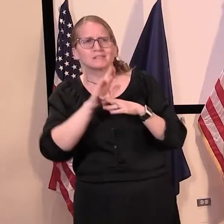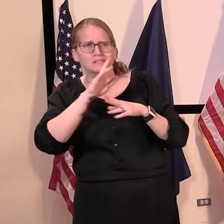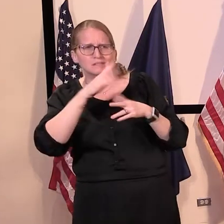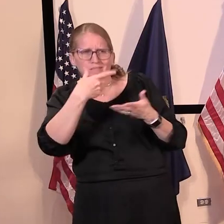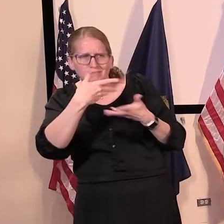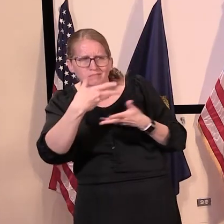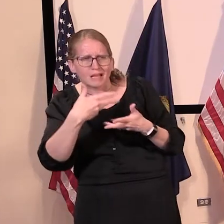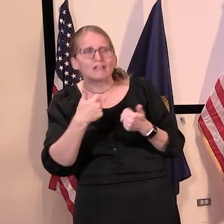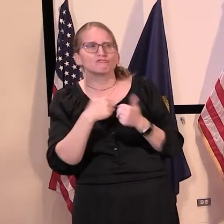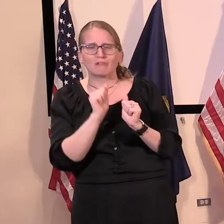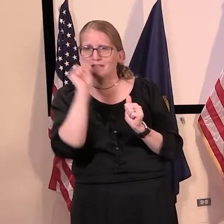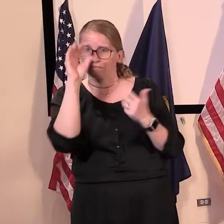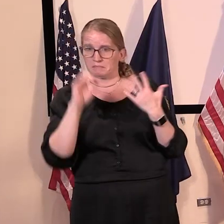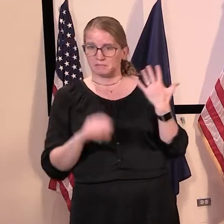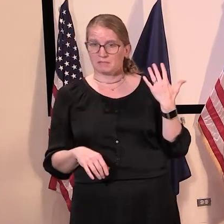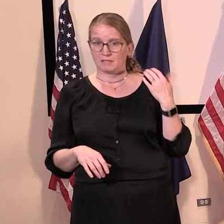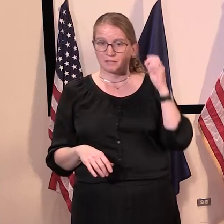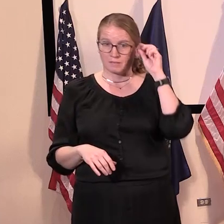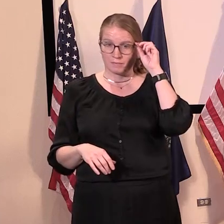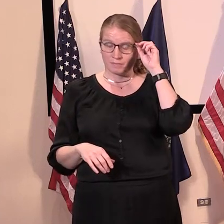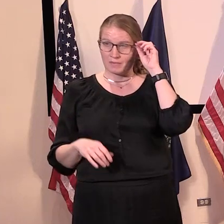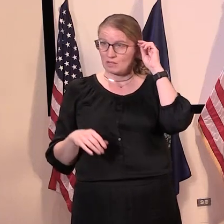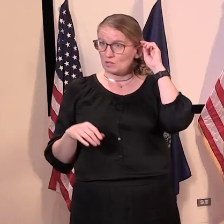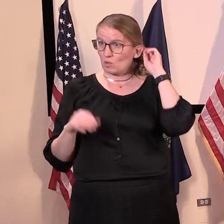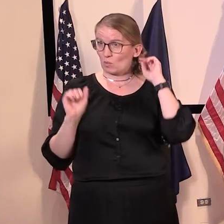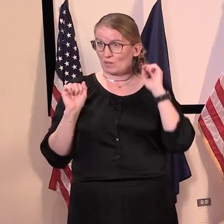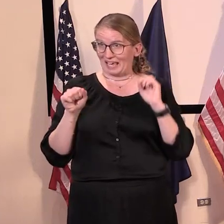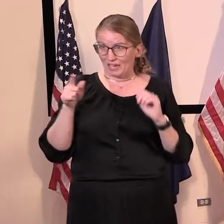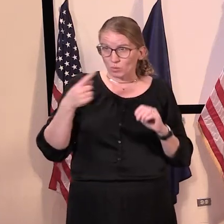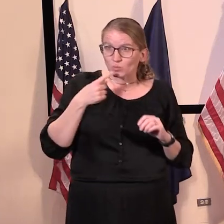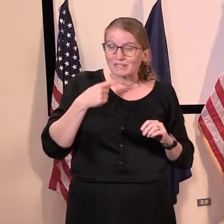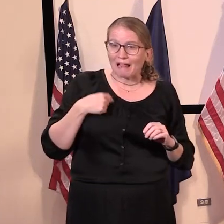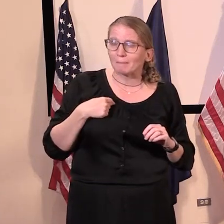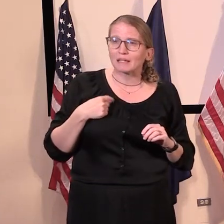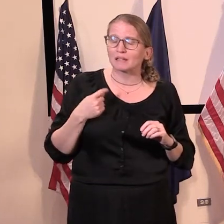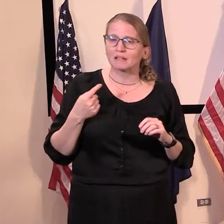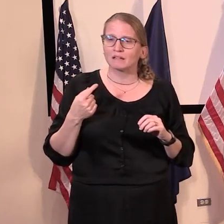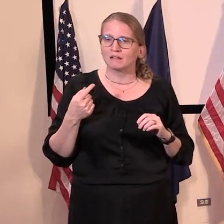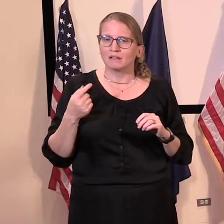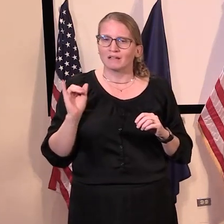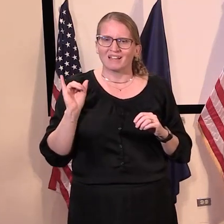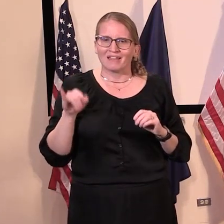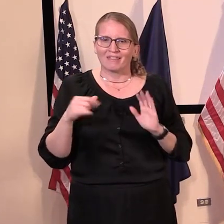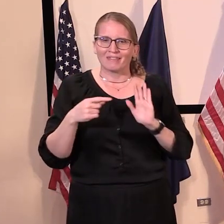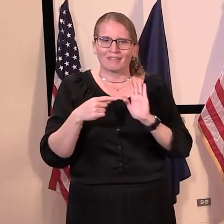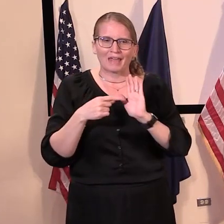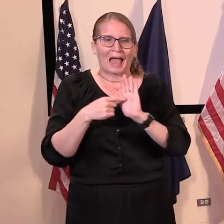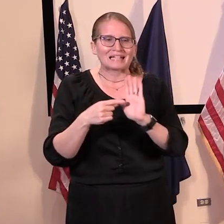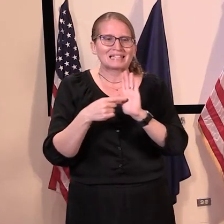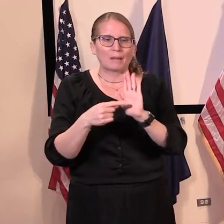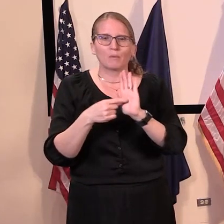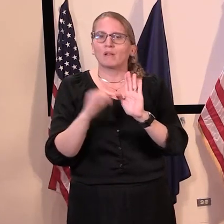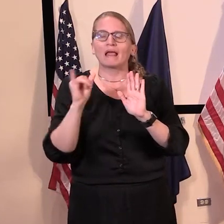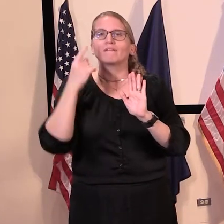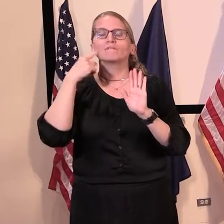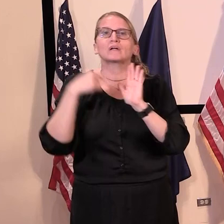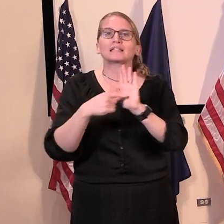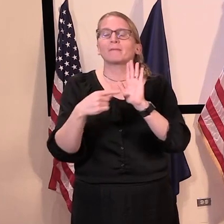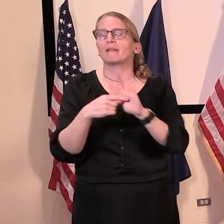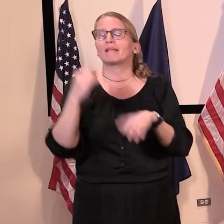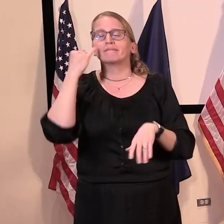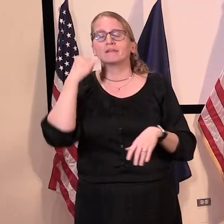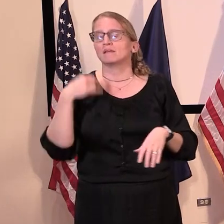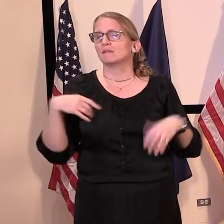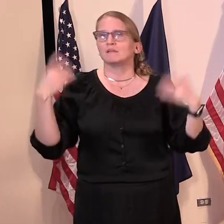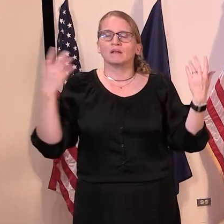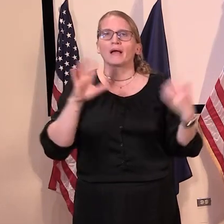Uh, can you just tell me, uh, for the examples that I just gave you, how that would work? Like if a company has, 40 and